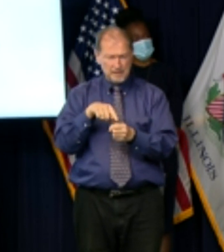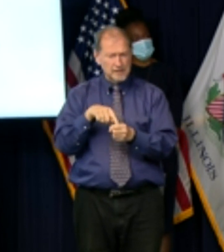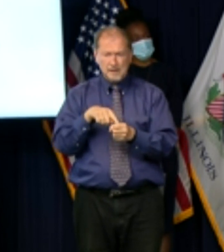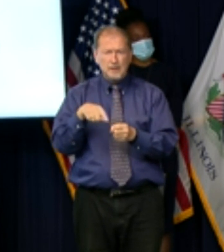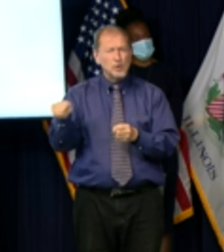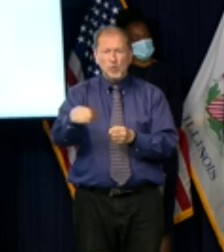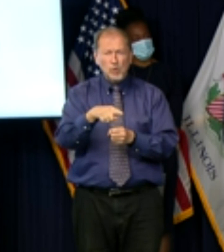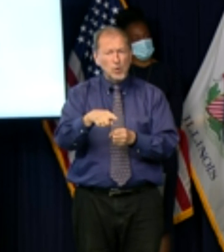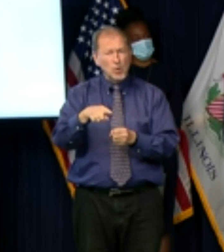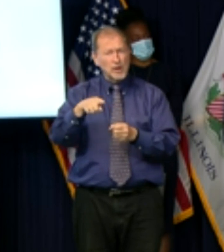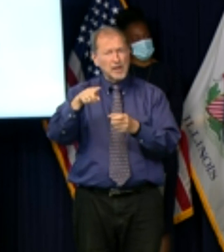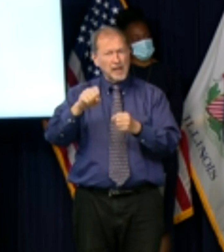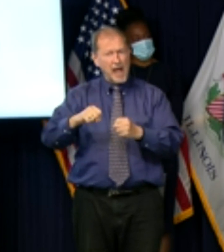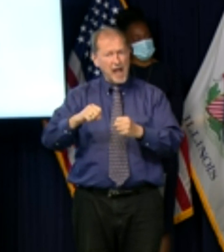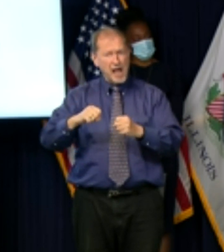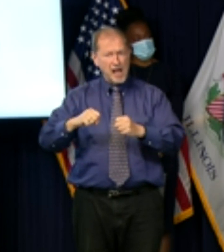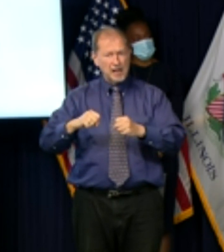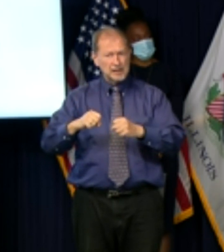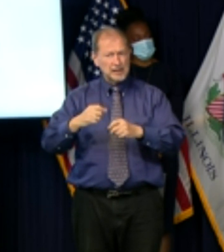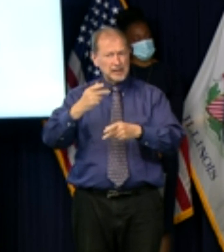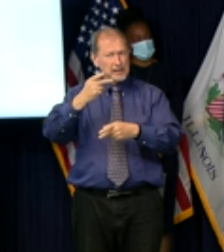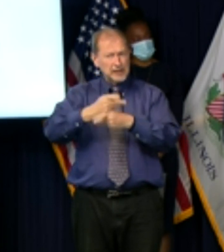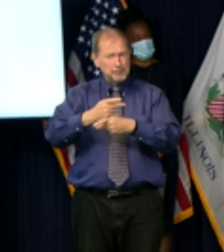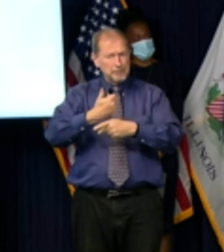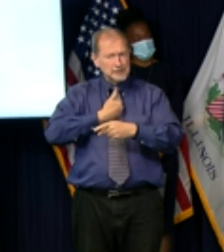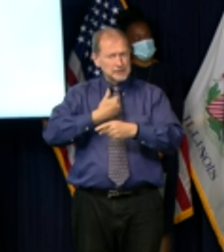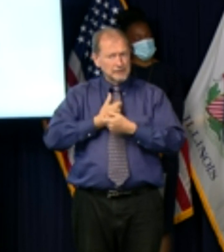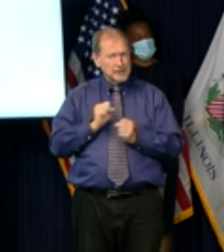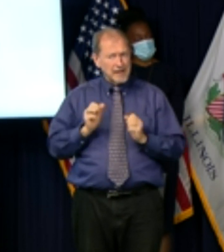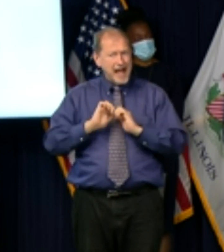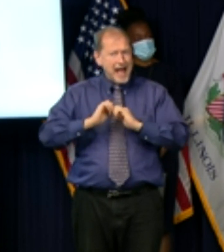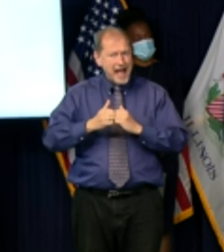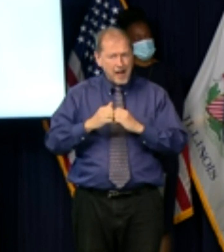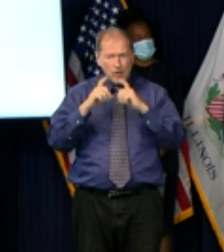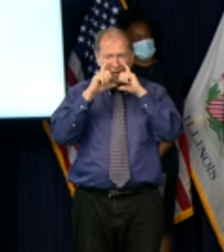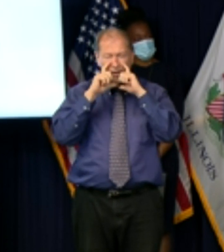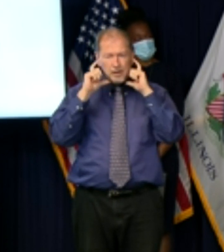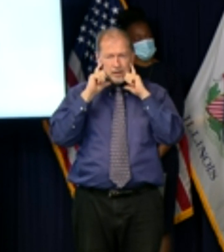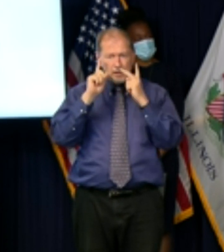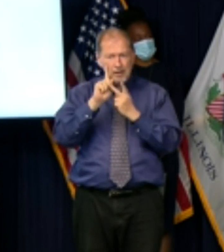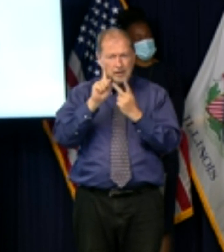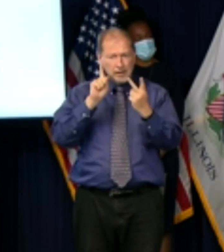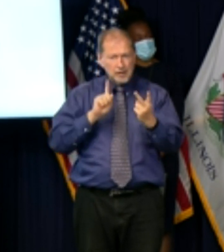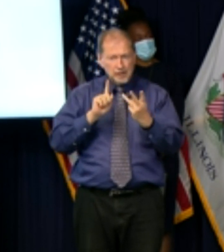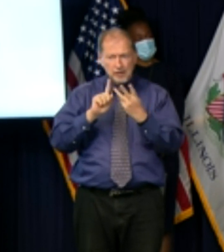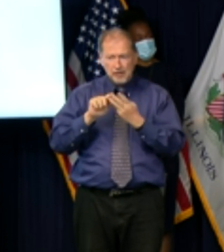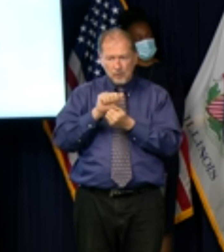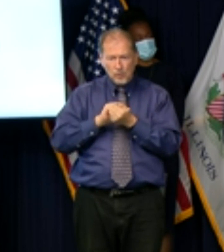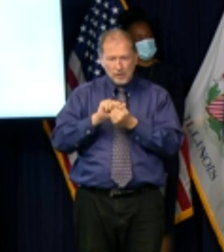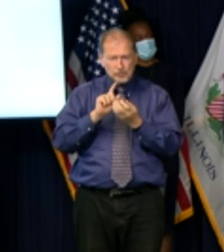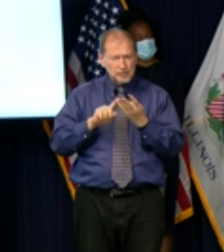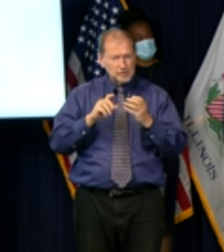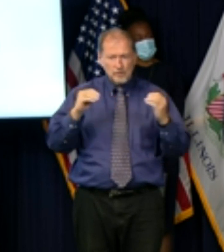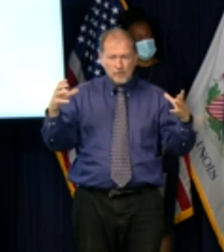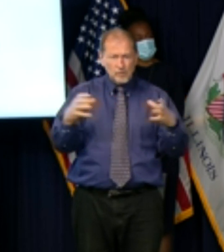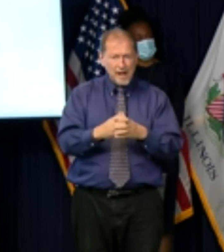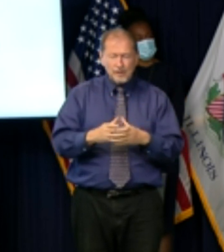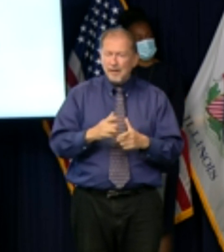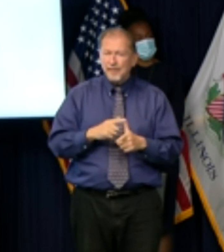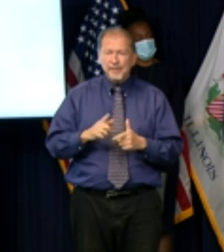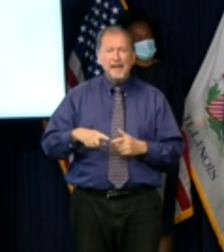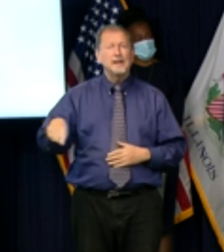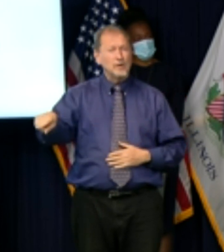you know if you maintain your social distance if you wore your mask wash your hands avoid the crowds you can actually